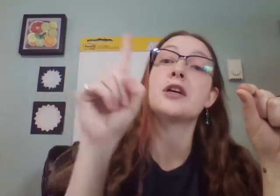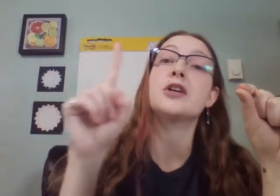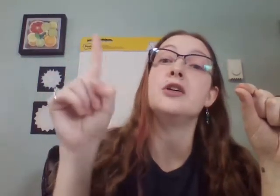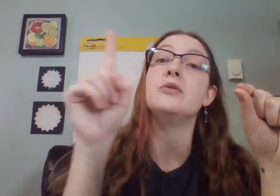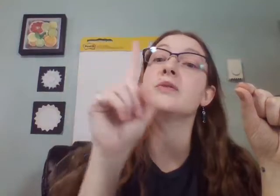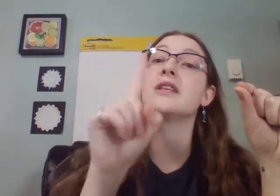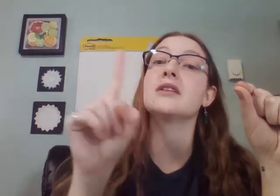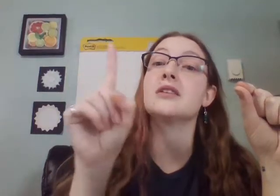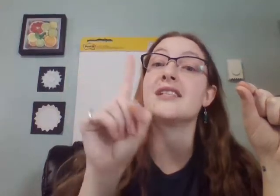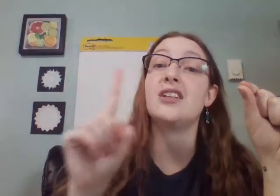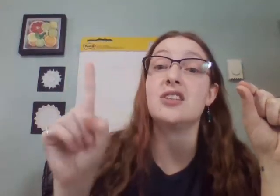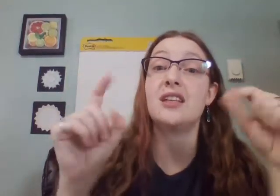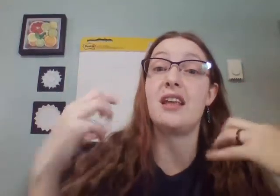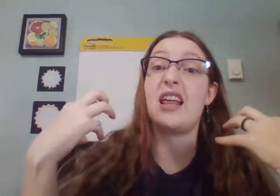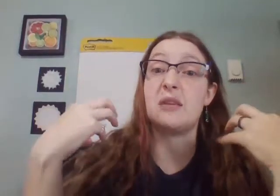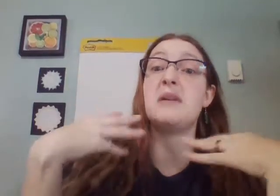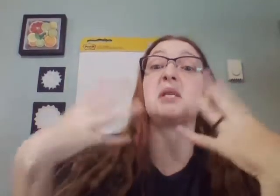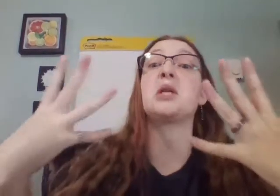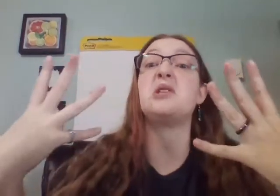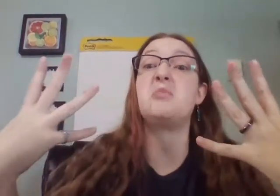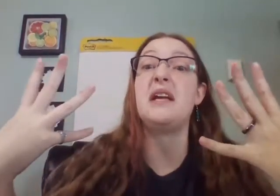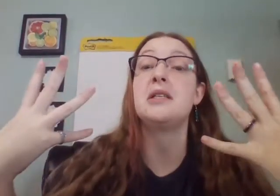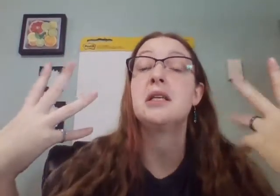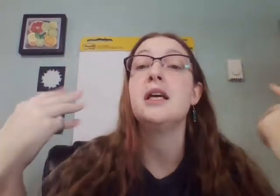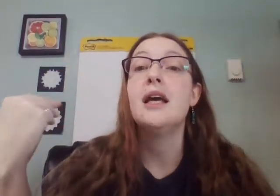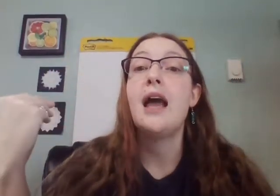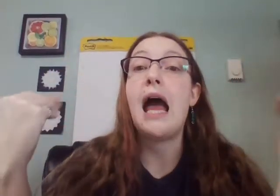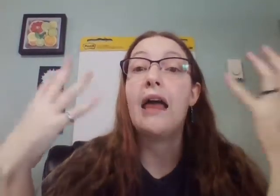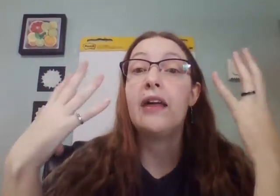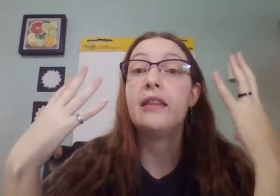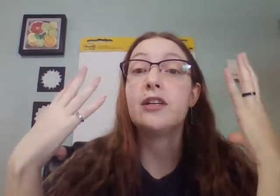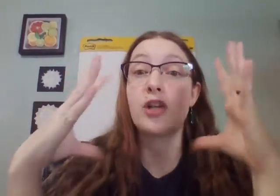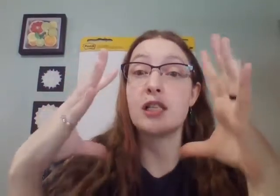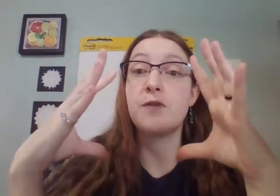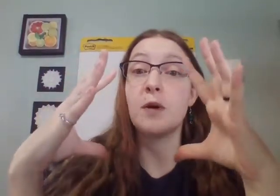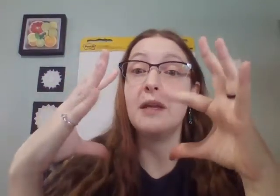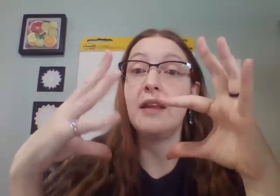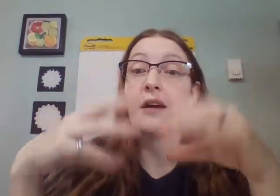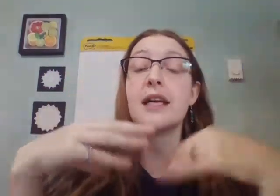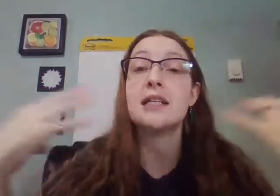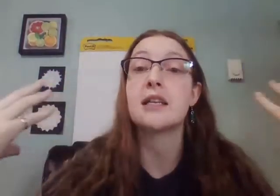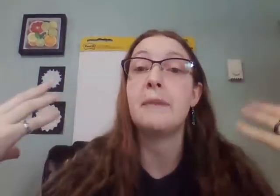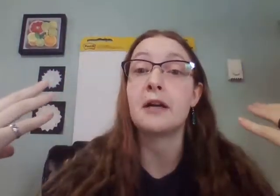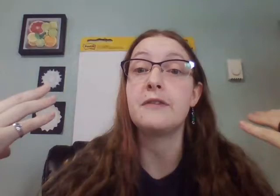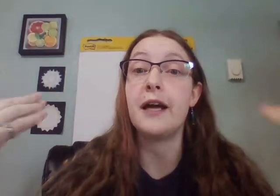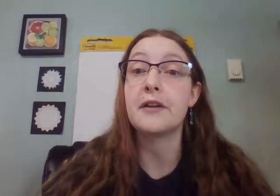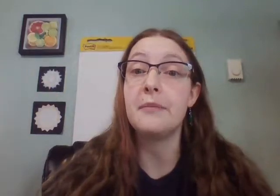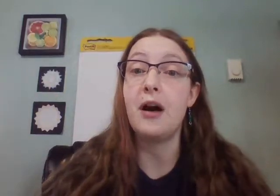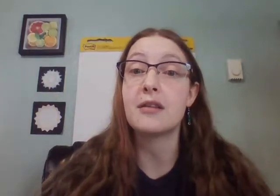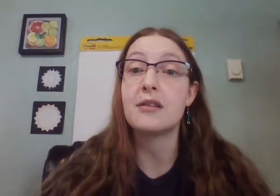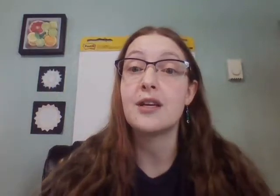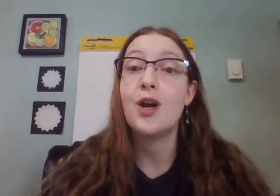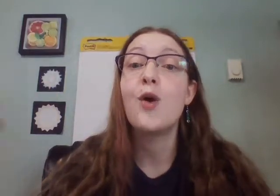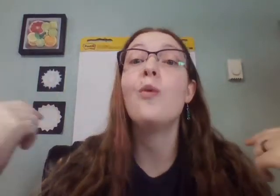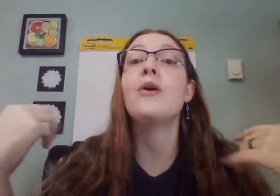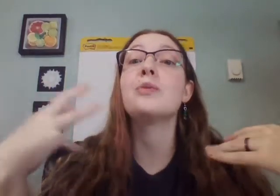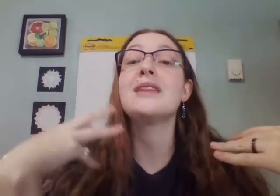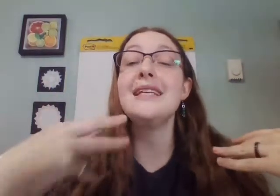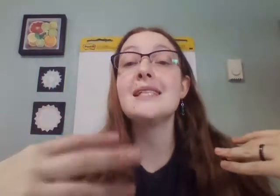a cocoon with the little silk that they like basically spit. And then they transform in there into the butterfly or the moth. Well, with this